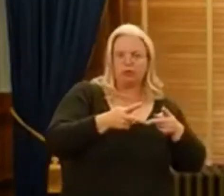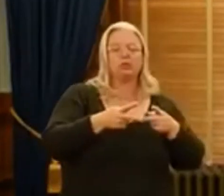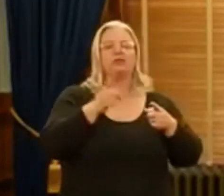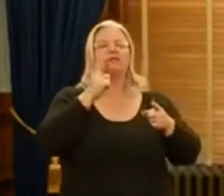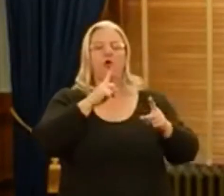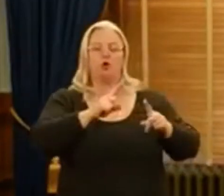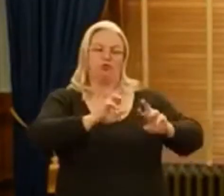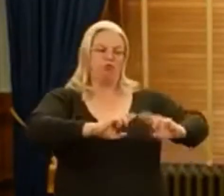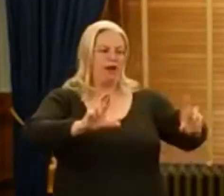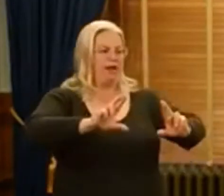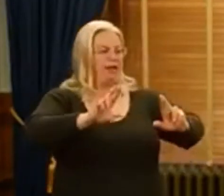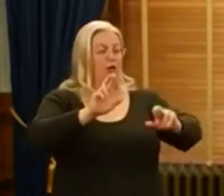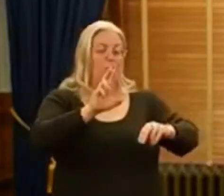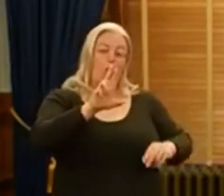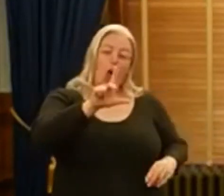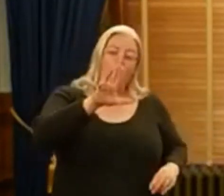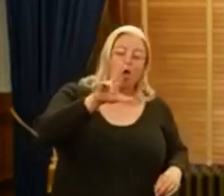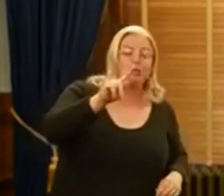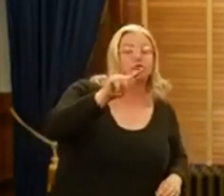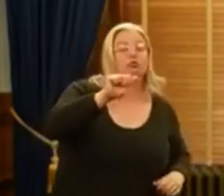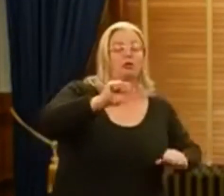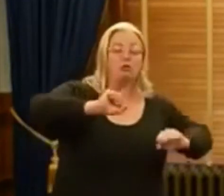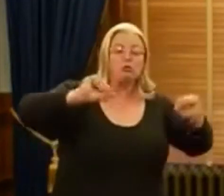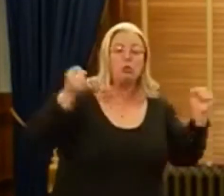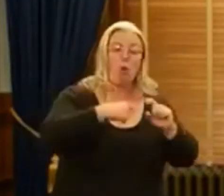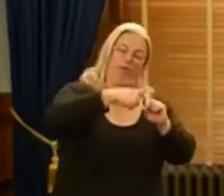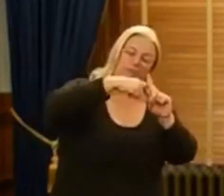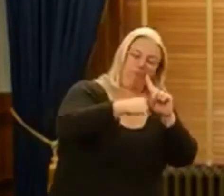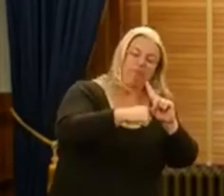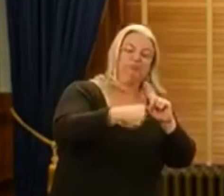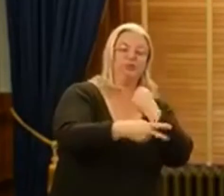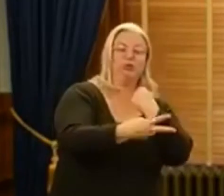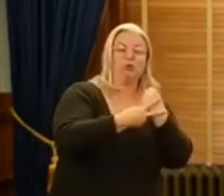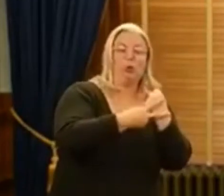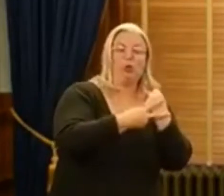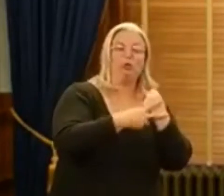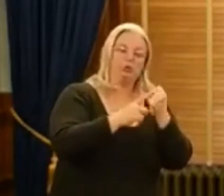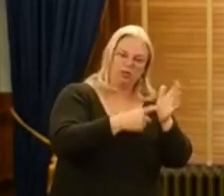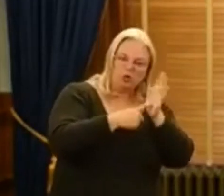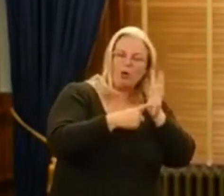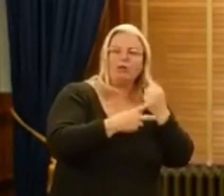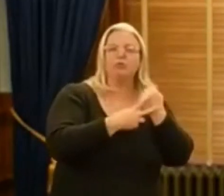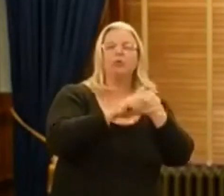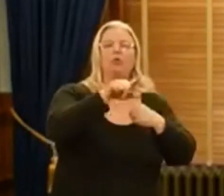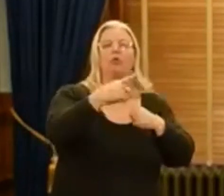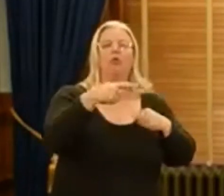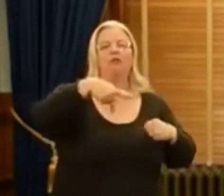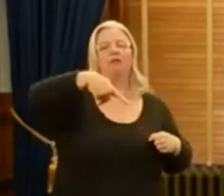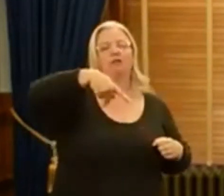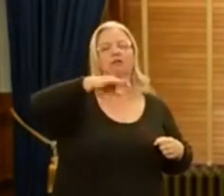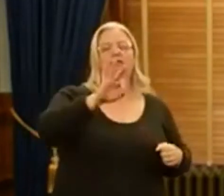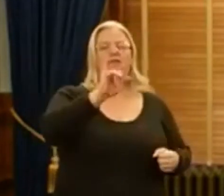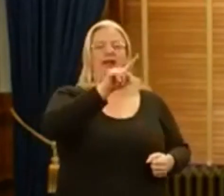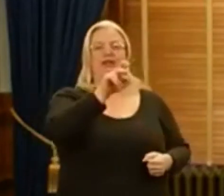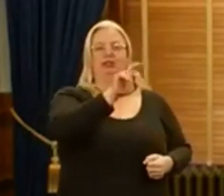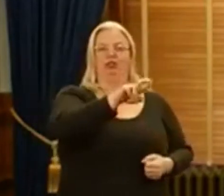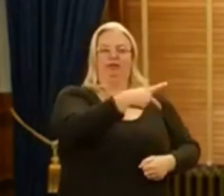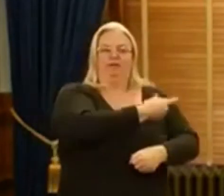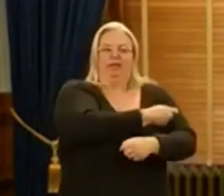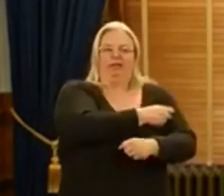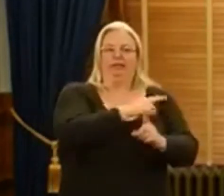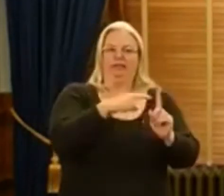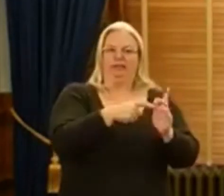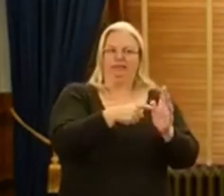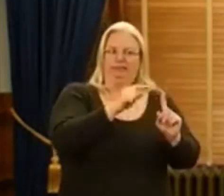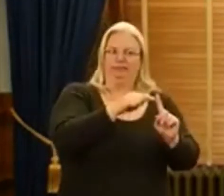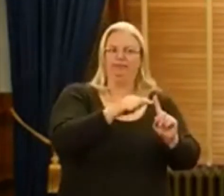-cold storage throughout Kansas. The ultra-cold storage temperatures are required to store only the Pfizer vaccine. We'll